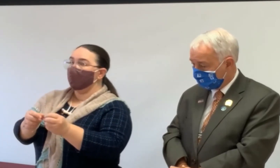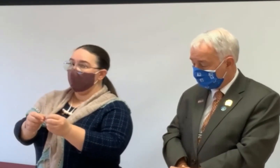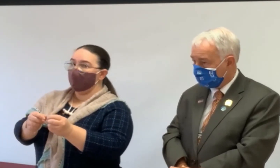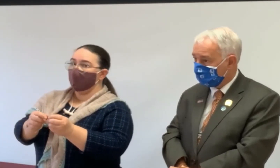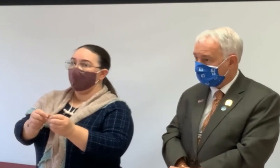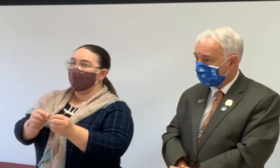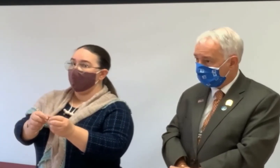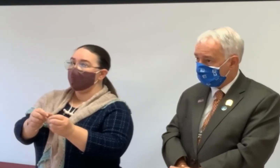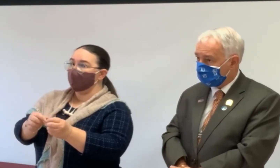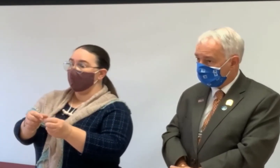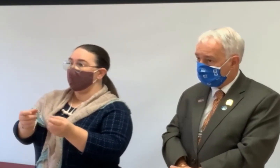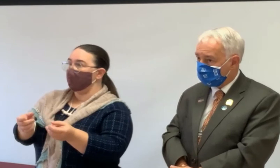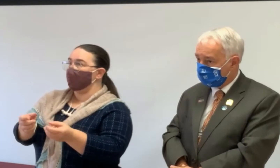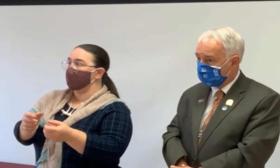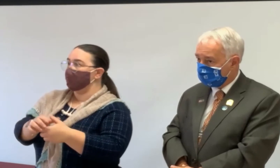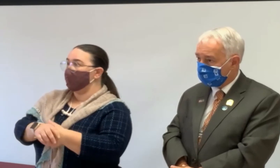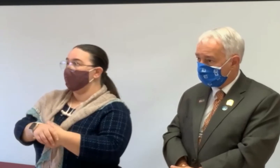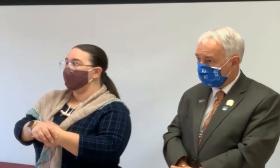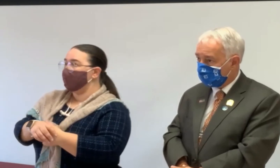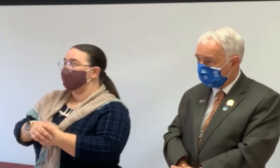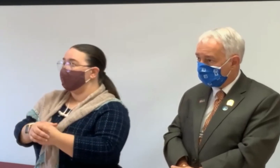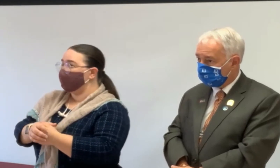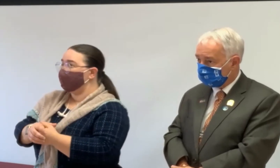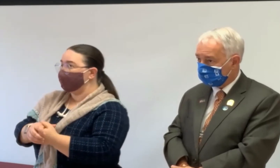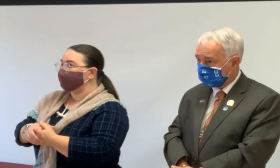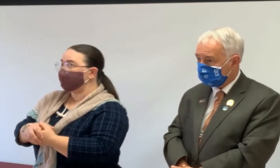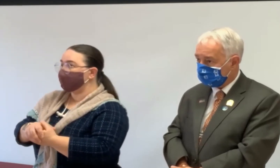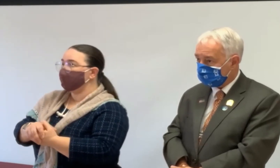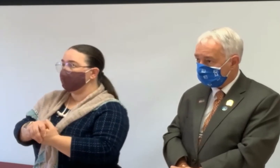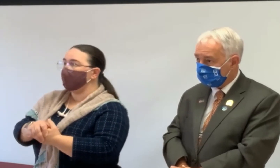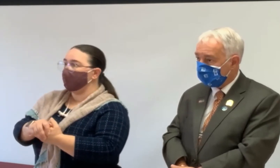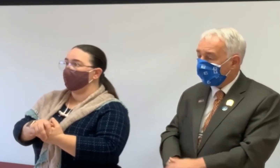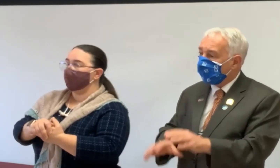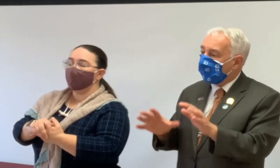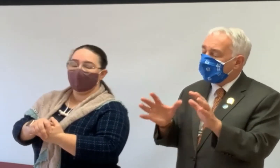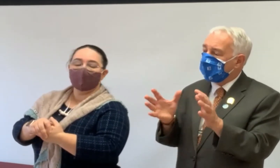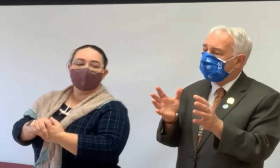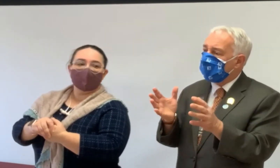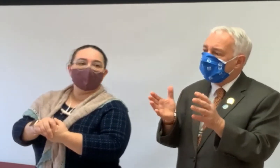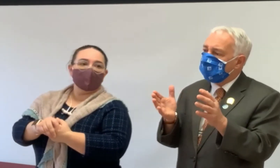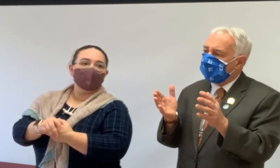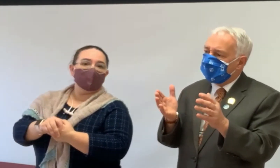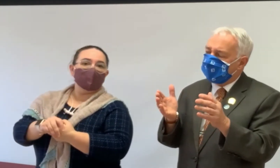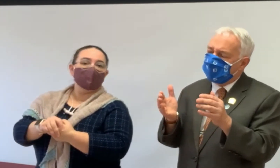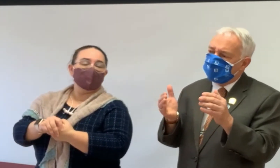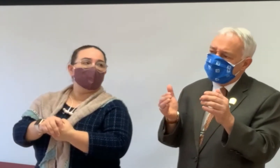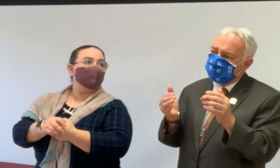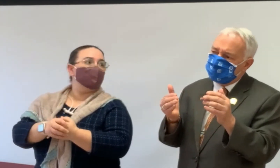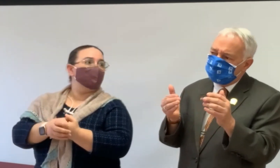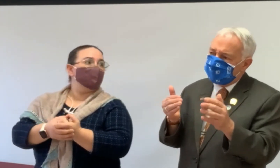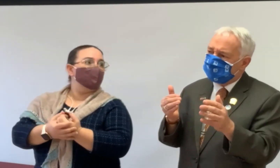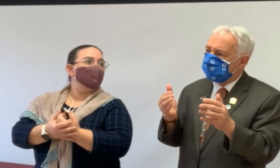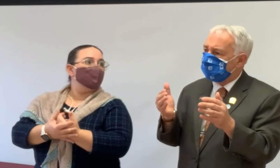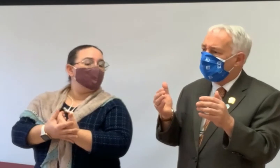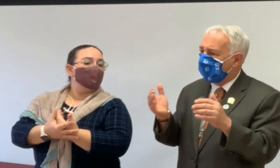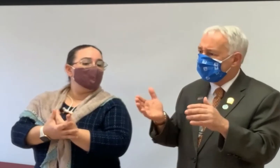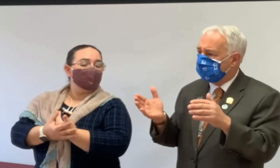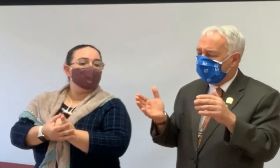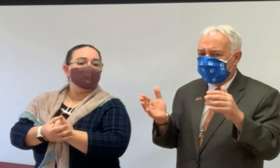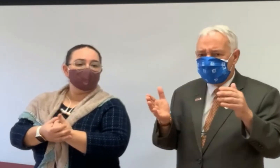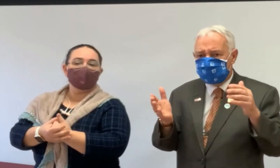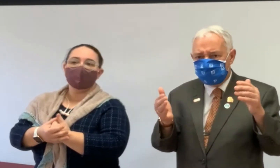and they'll hold some back so they can make sure they have that value. Yeah. There's no, uh, real